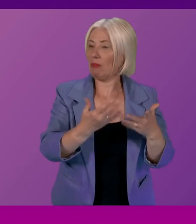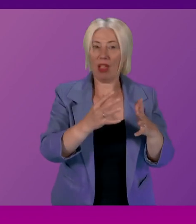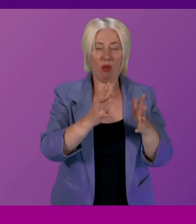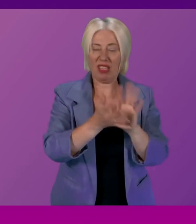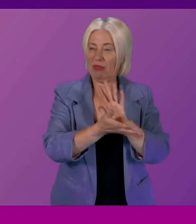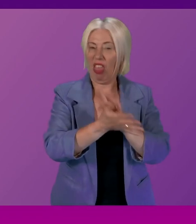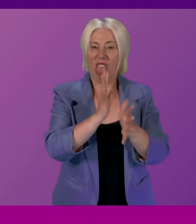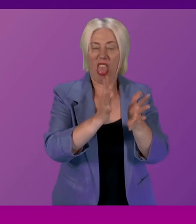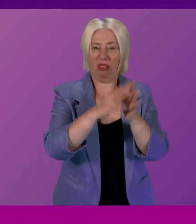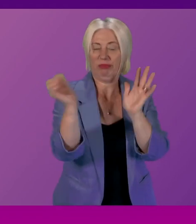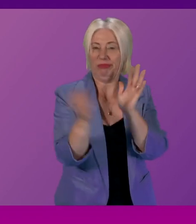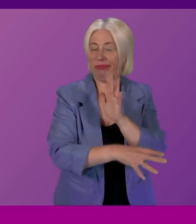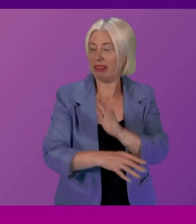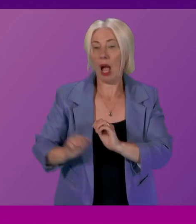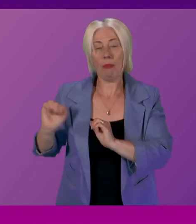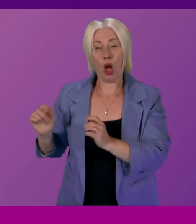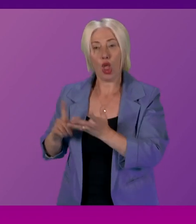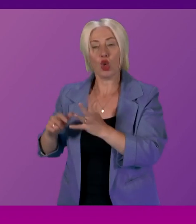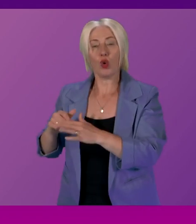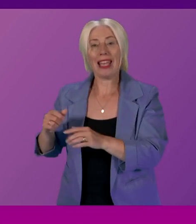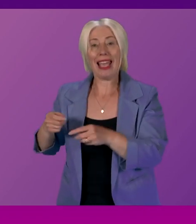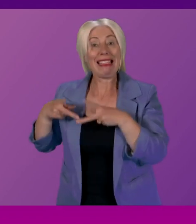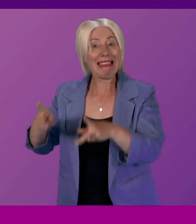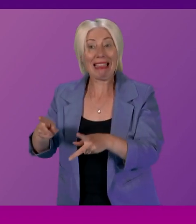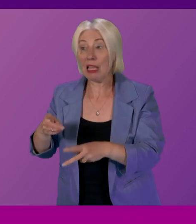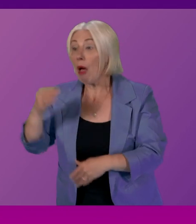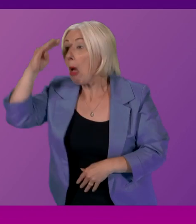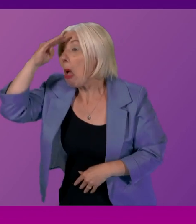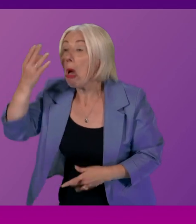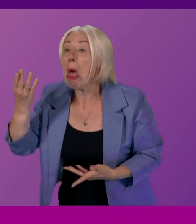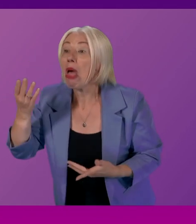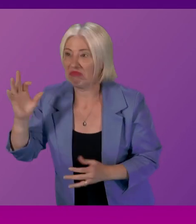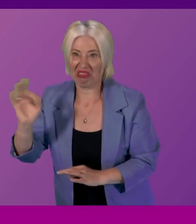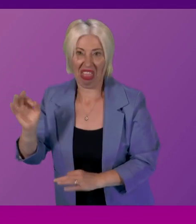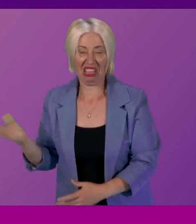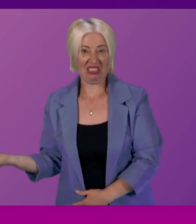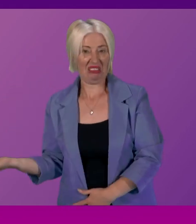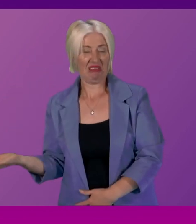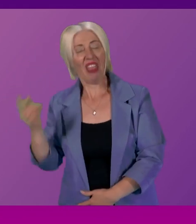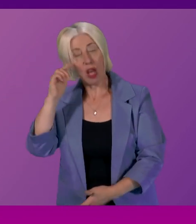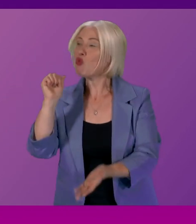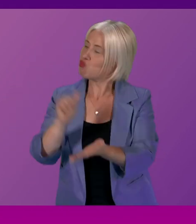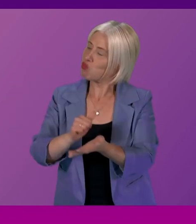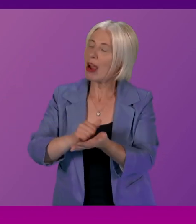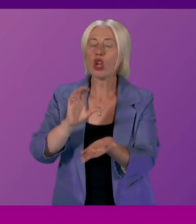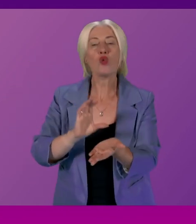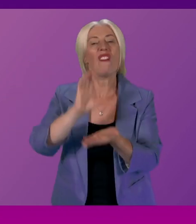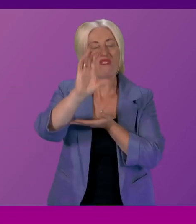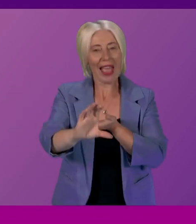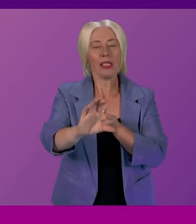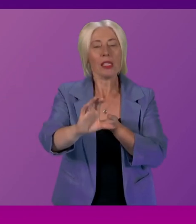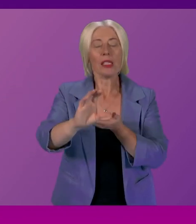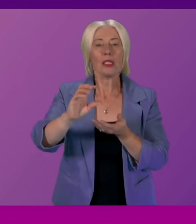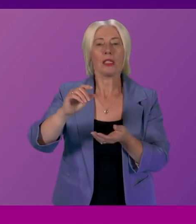scheme I don't think at sight so I think it was right that SNIB invested and it was a decision obviously for them to invest in